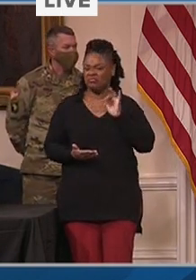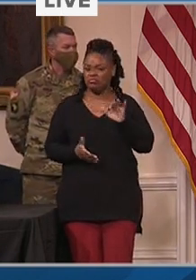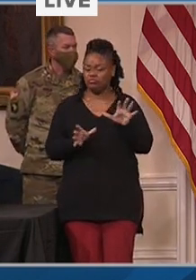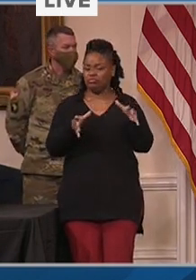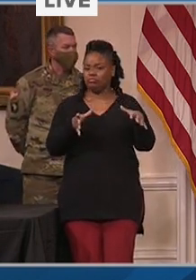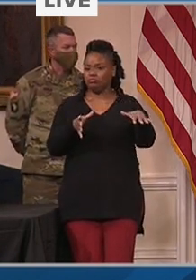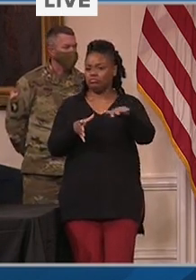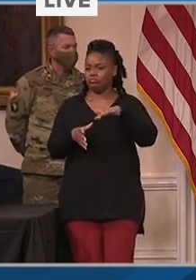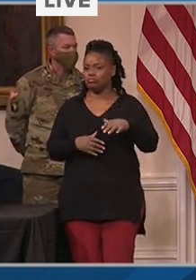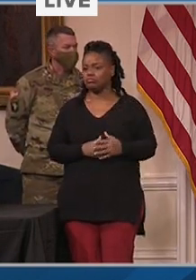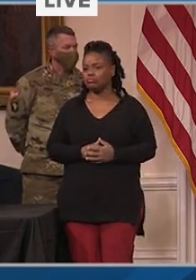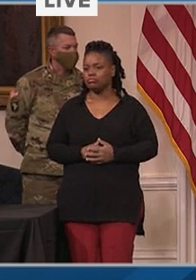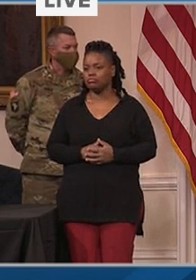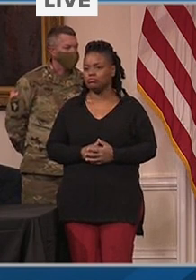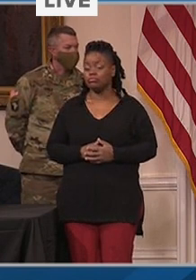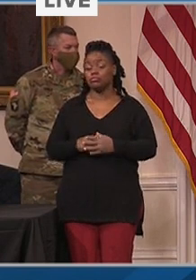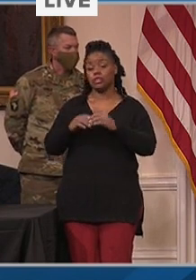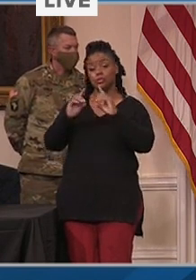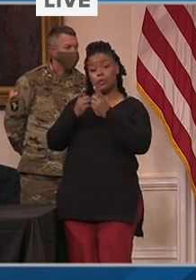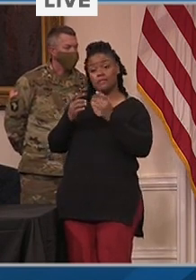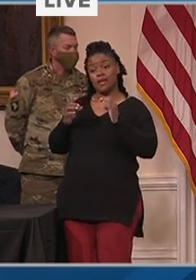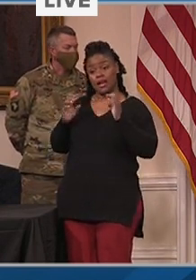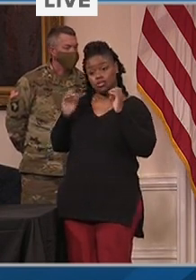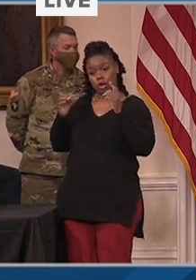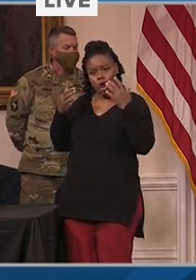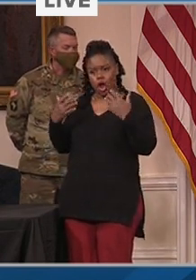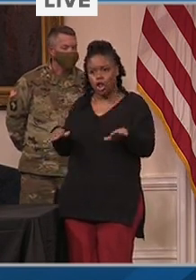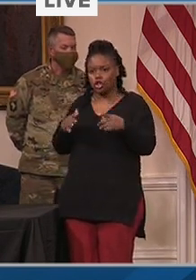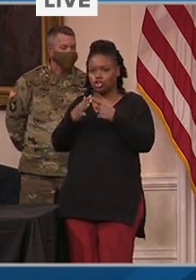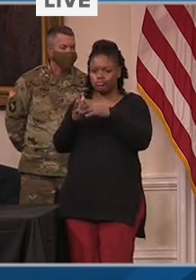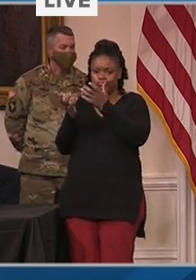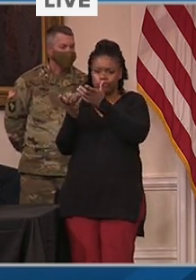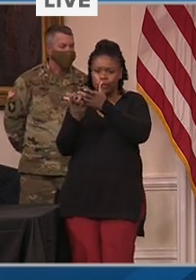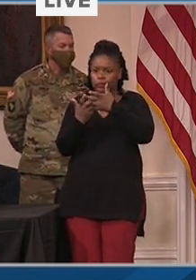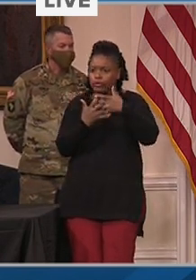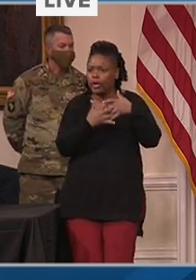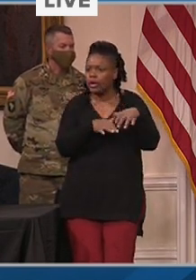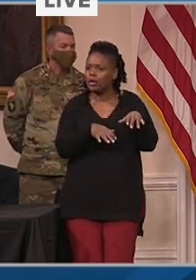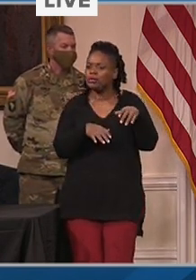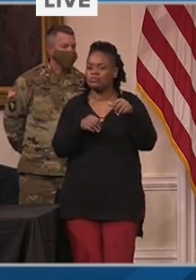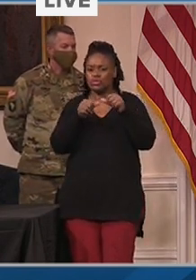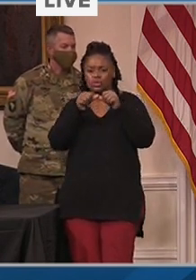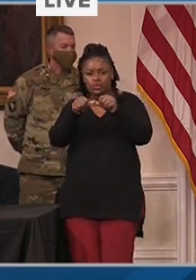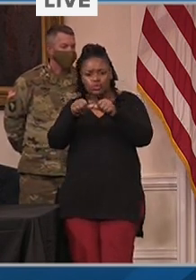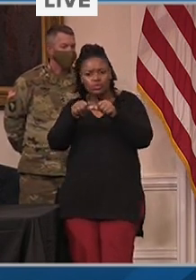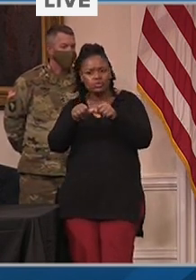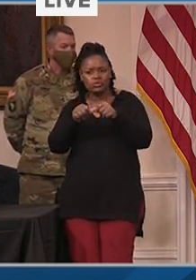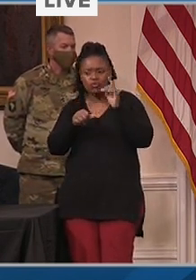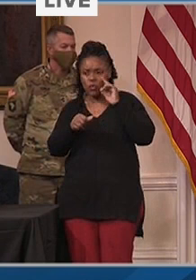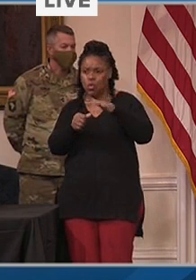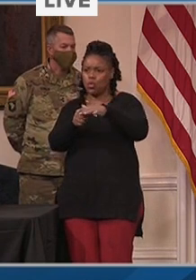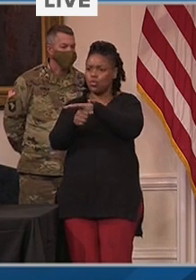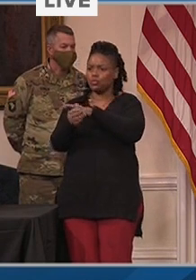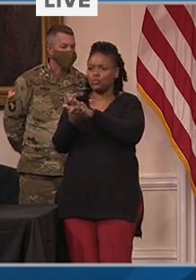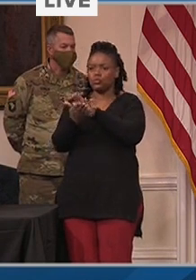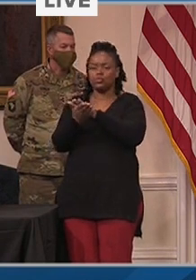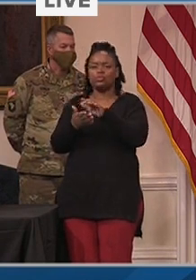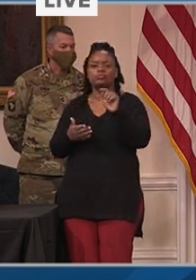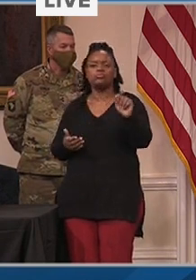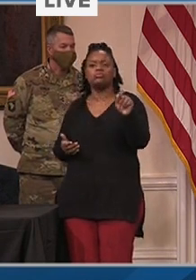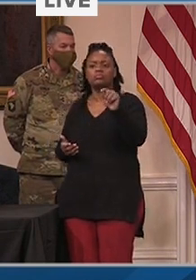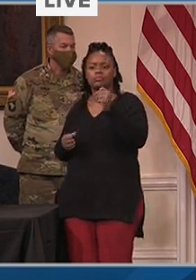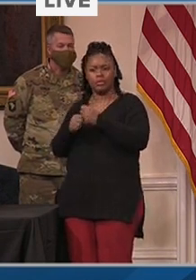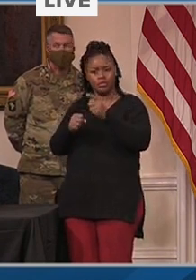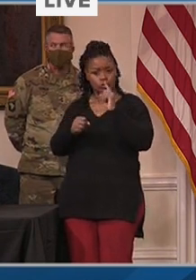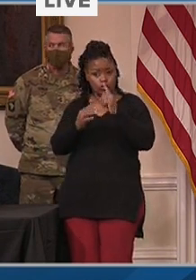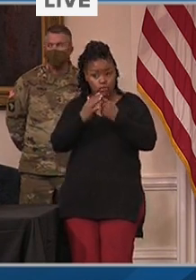immediately begin coordination with all of our county school systems to prepare the implementation